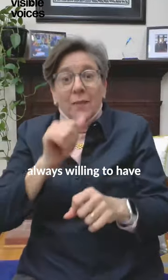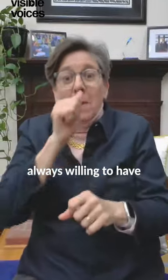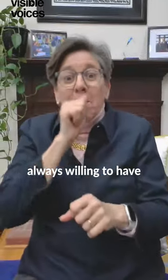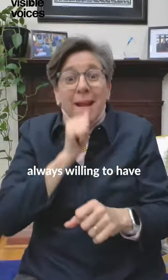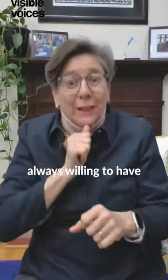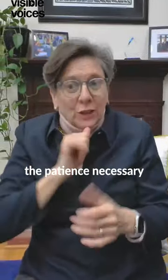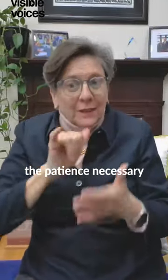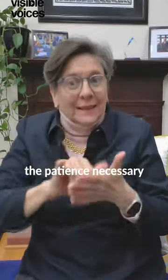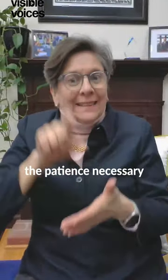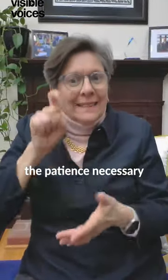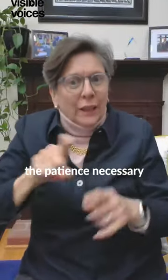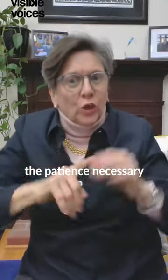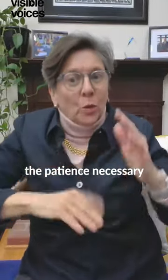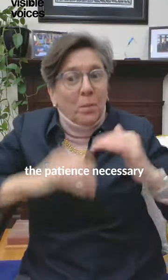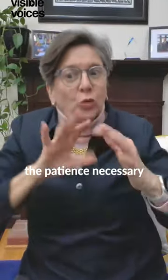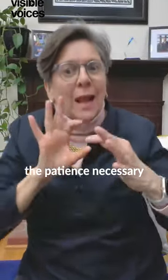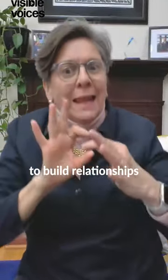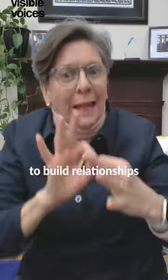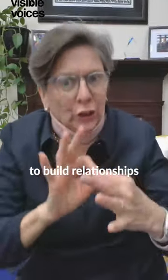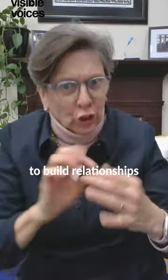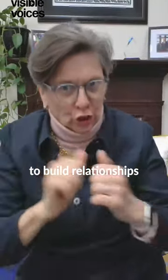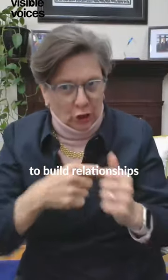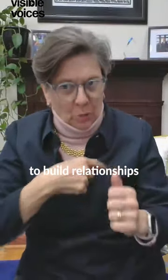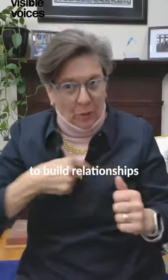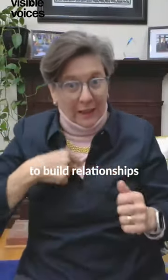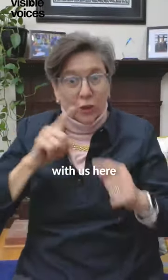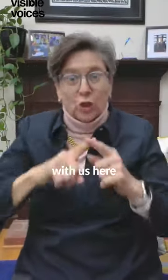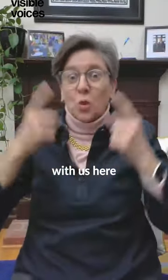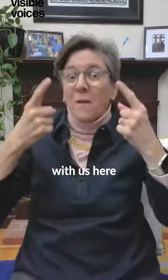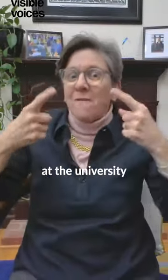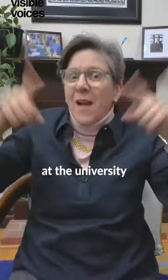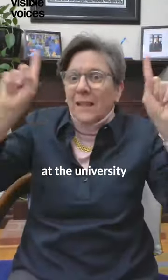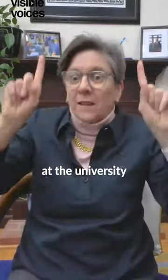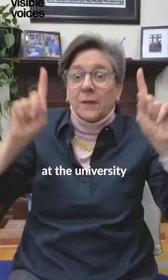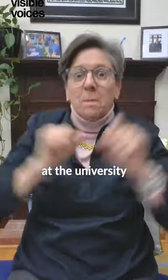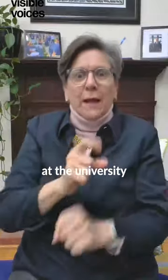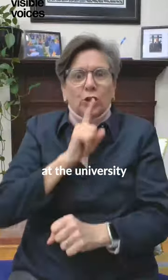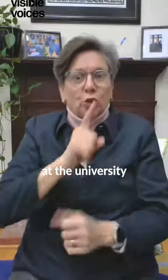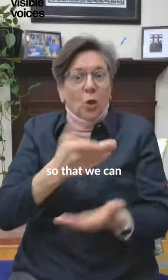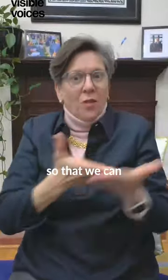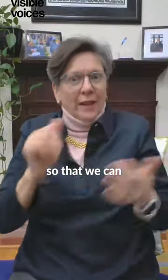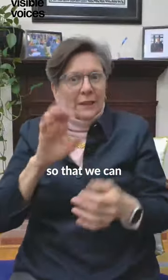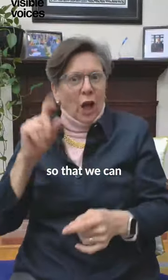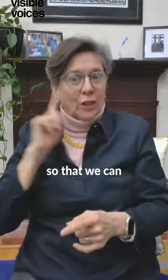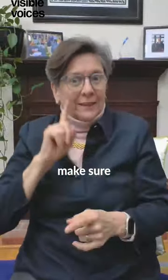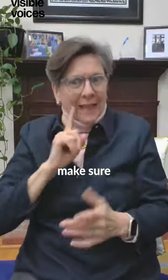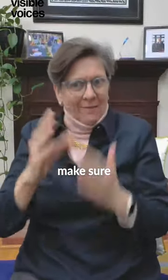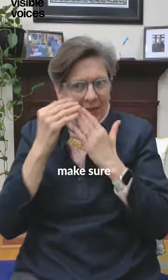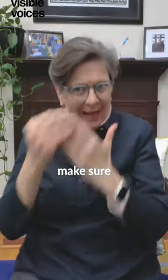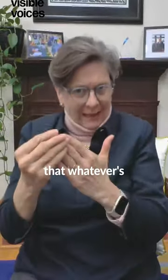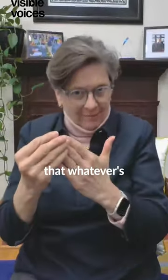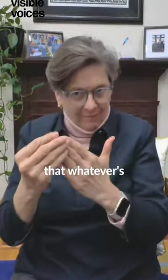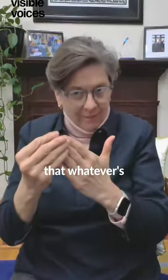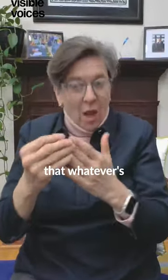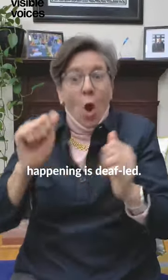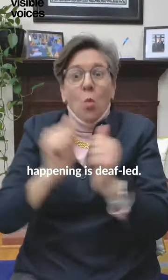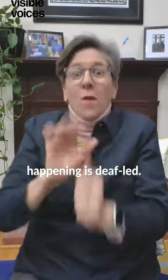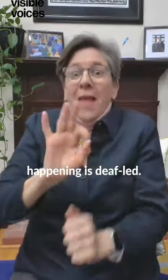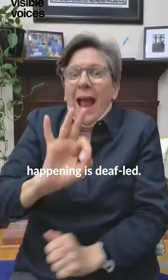have the patience necessary to build relationships with us here at the university so that we can make sure that whatever's happening is